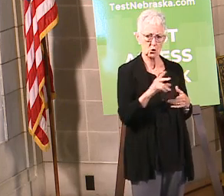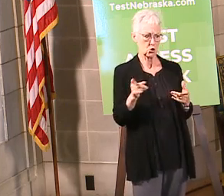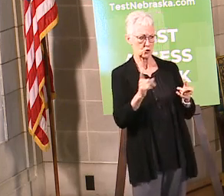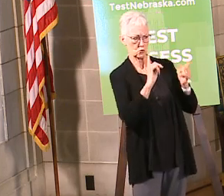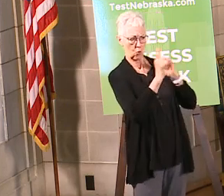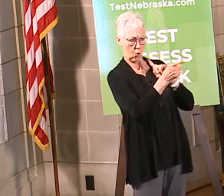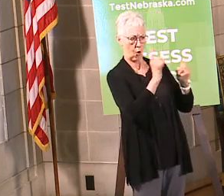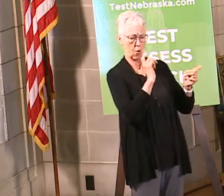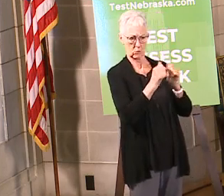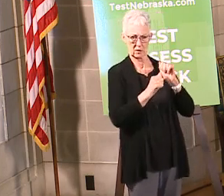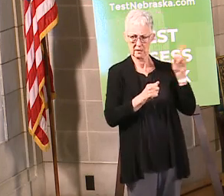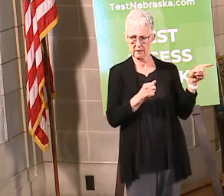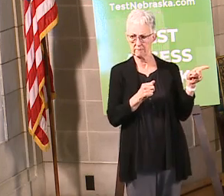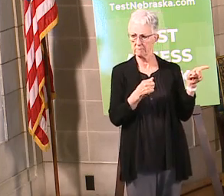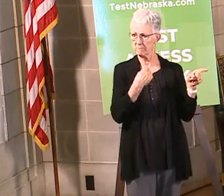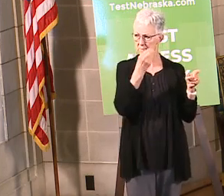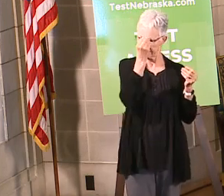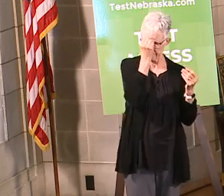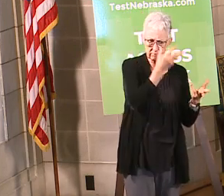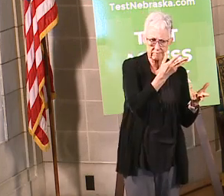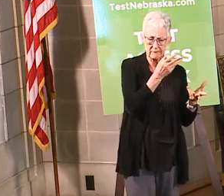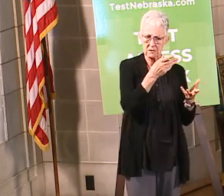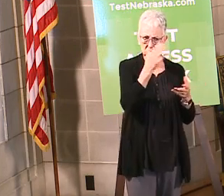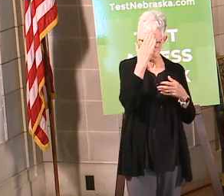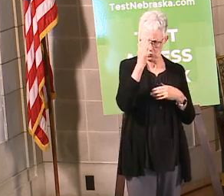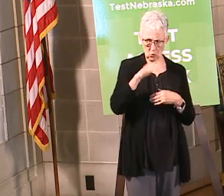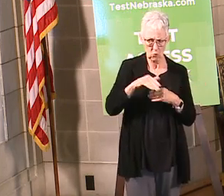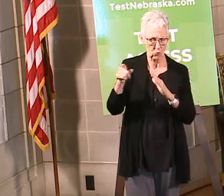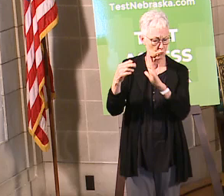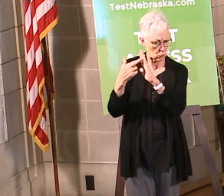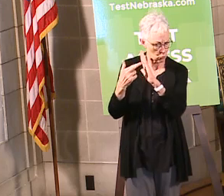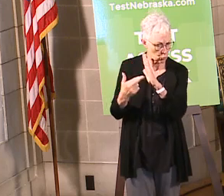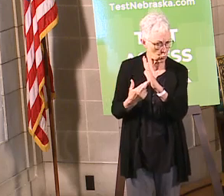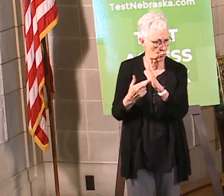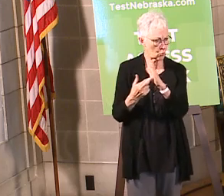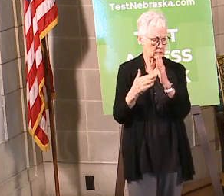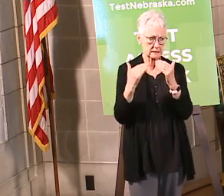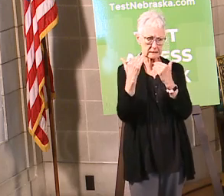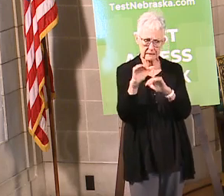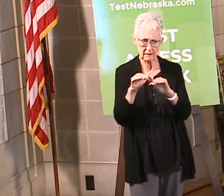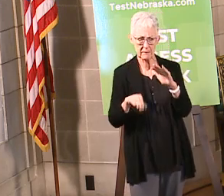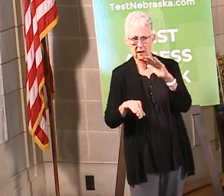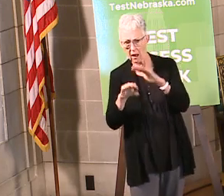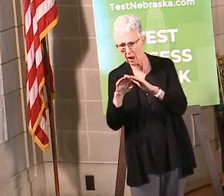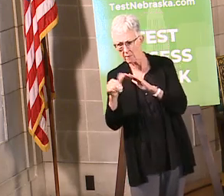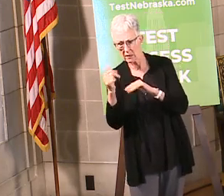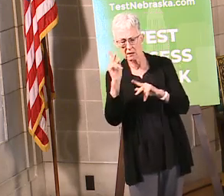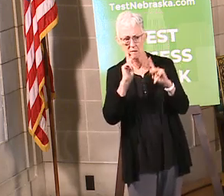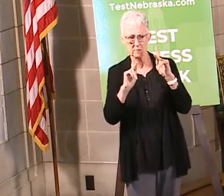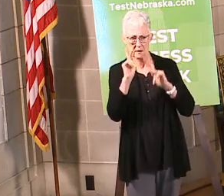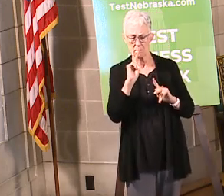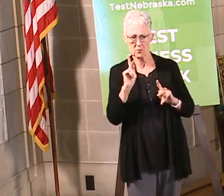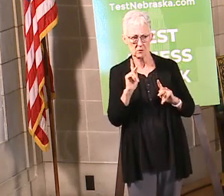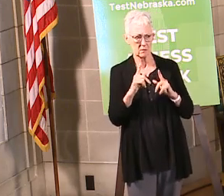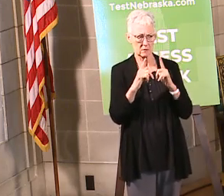by just talking to the manager. If you feel like that's not working, ask your mayor to make the phone call. I got to tell you, so many times when that's